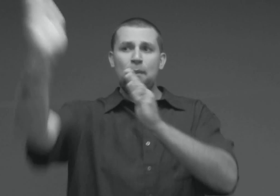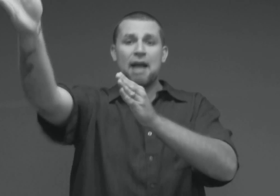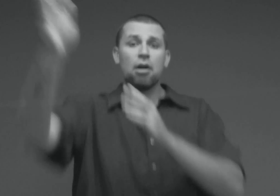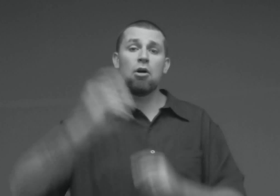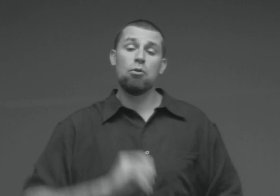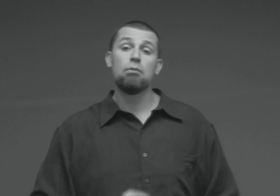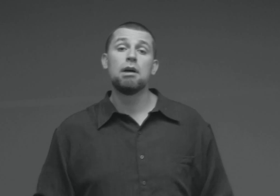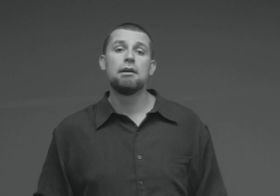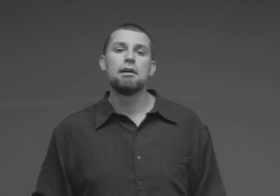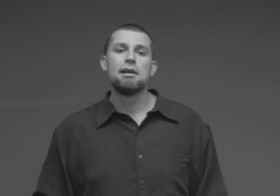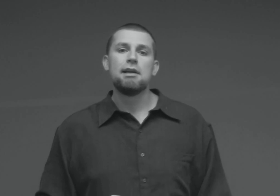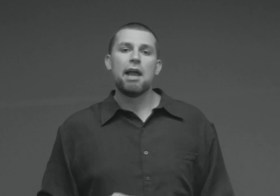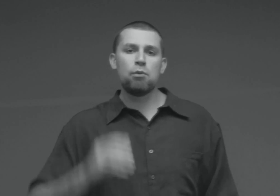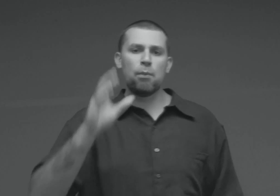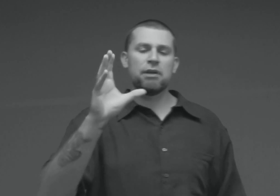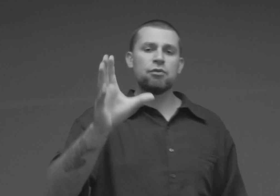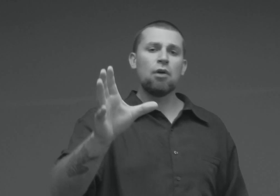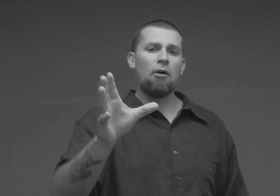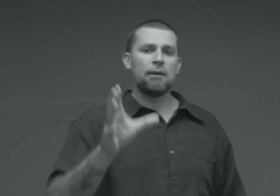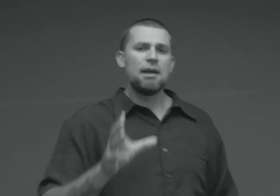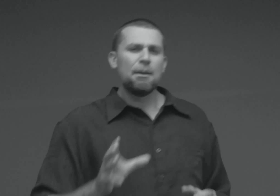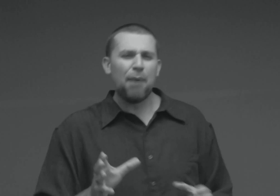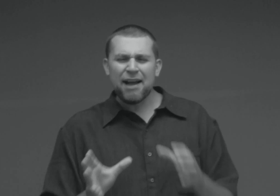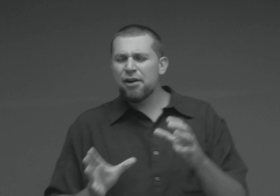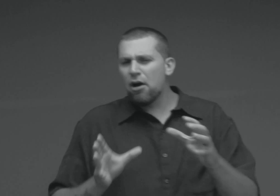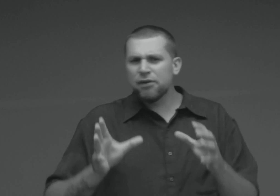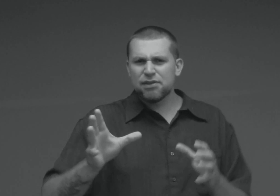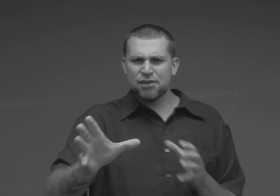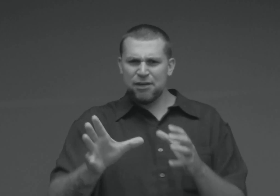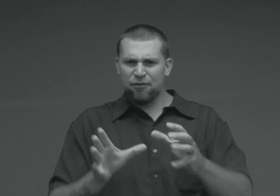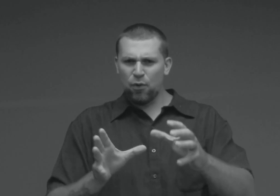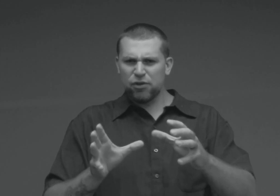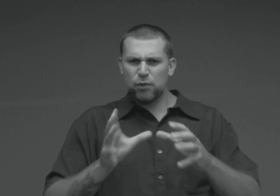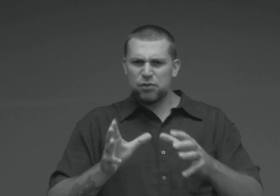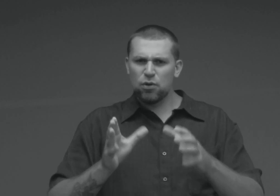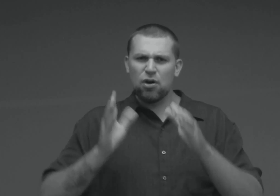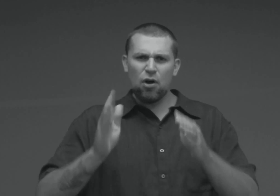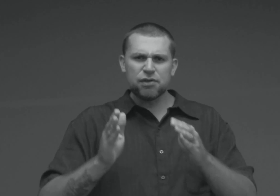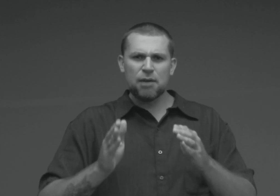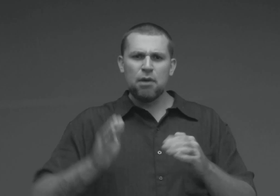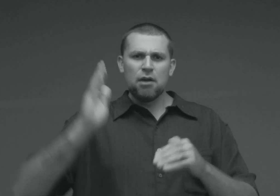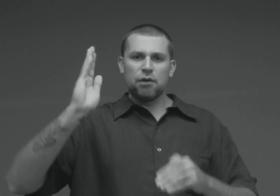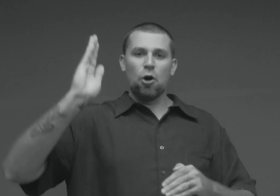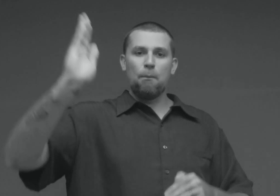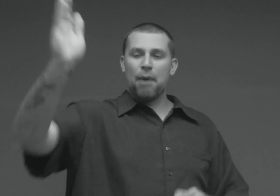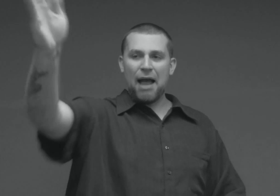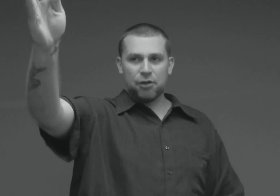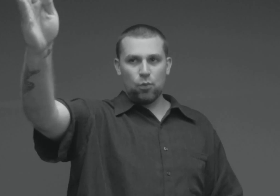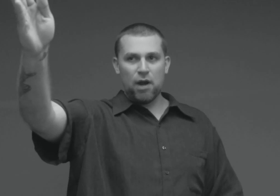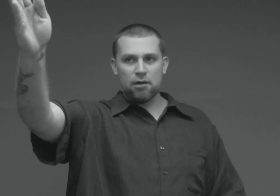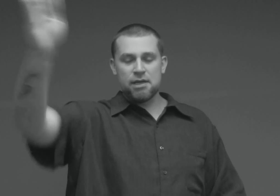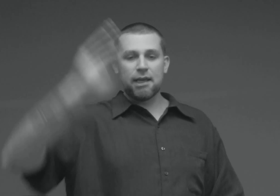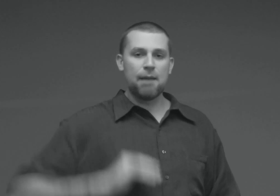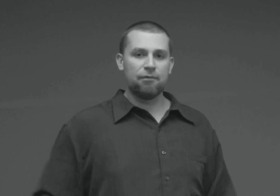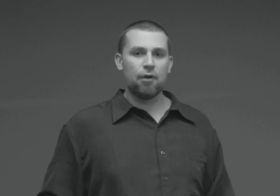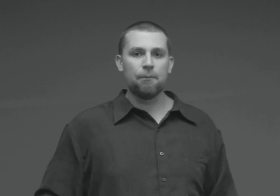back home. He will be drawn by an unseen force which will cause him to go back to where he came from.